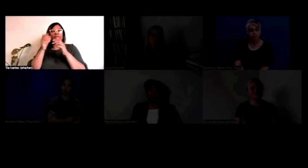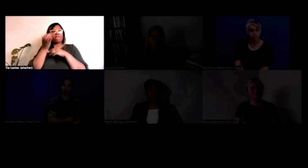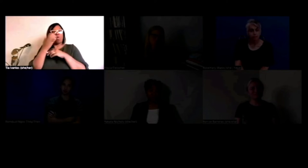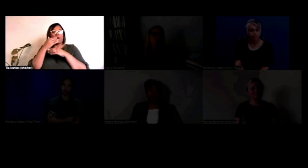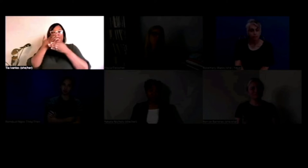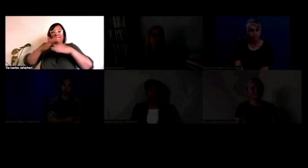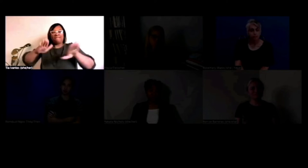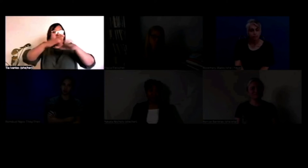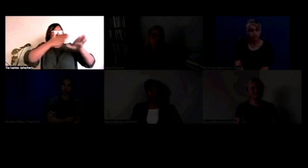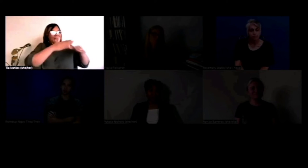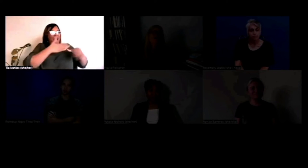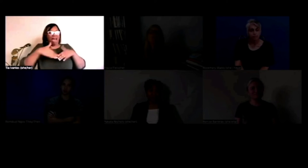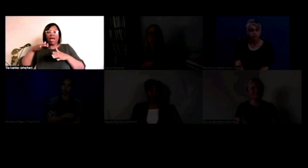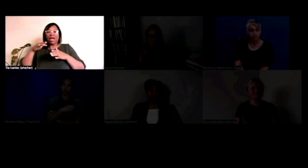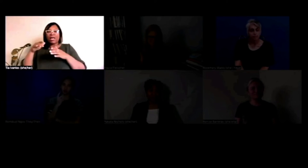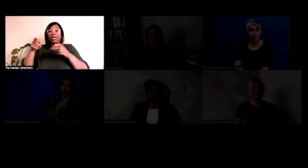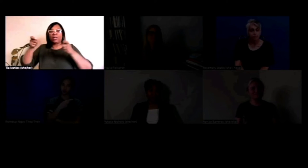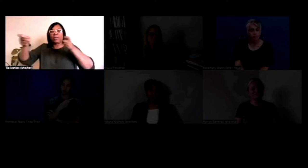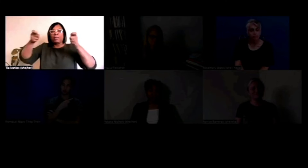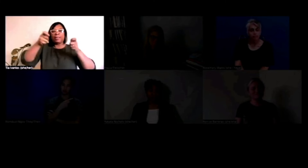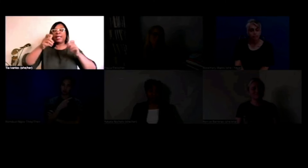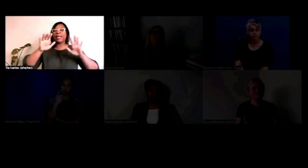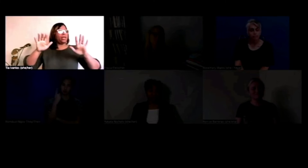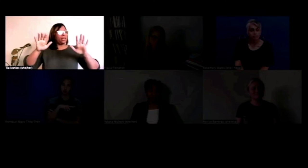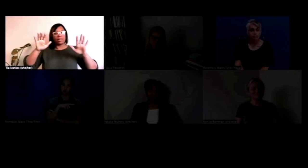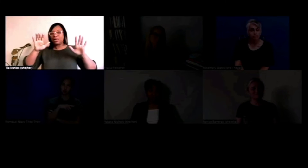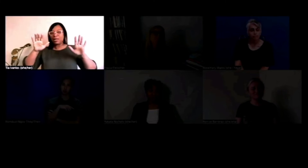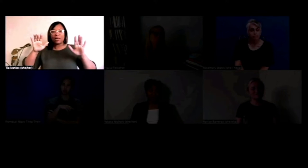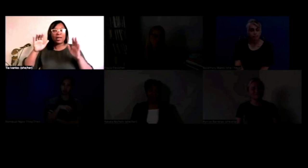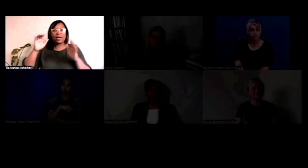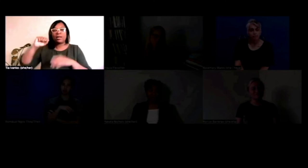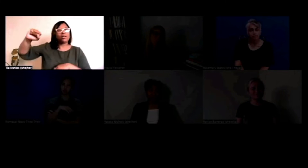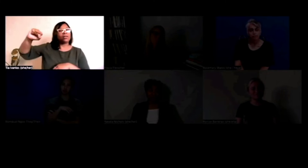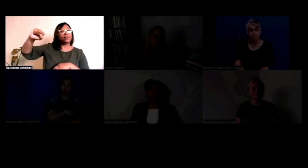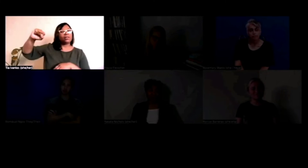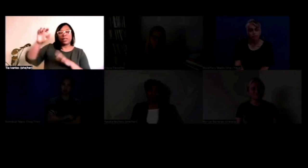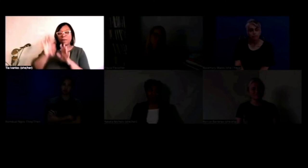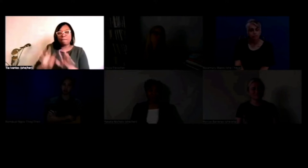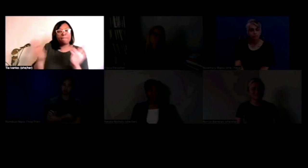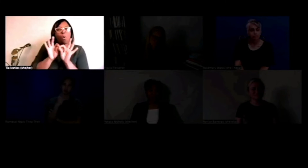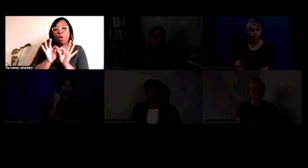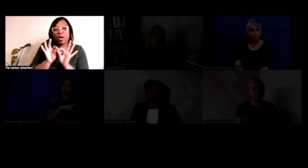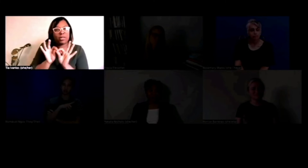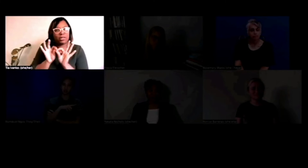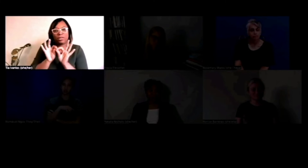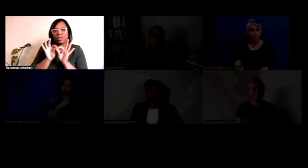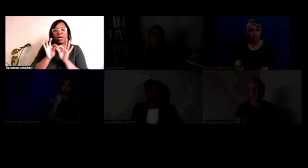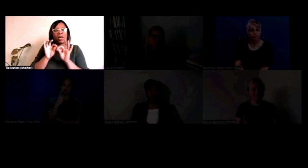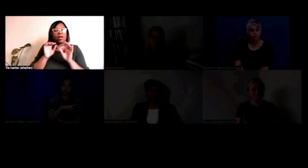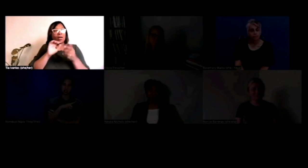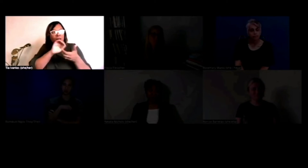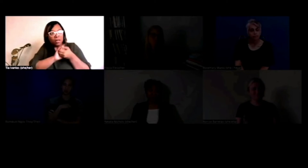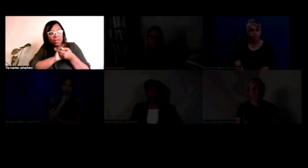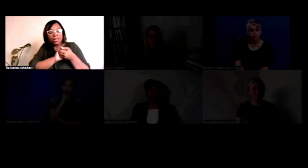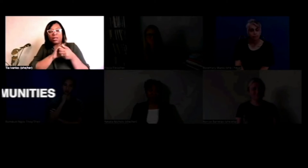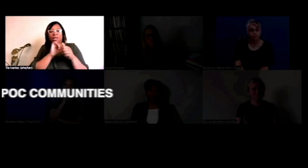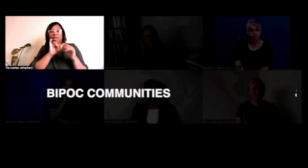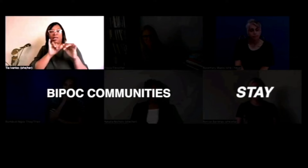oppression, you know, they're trying to divide and kind of control what we're seeing. And resisting that is important. It's so